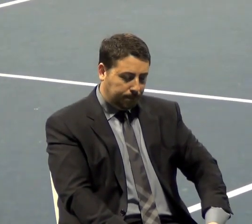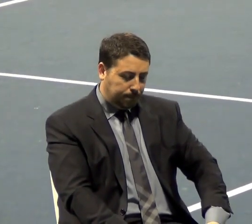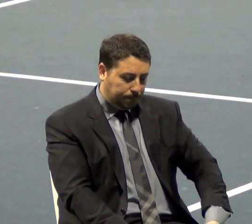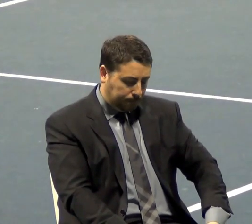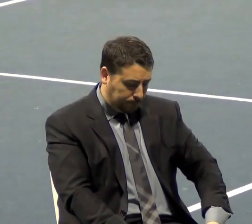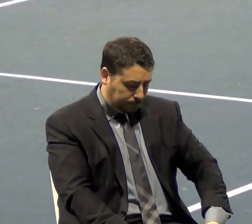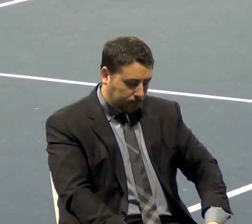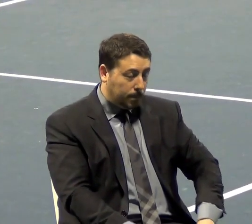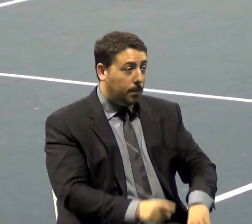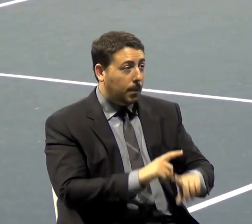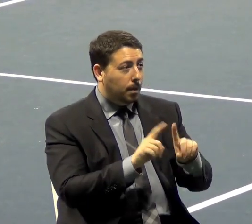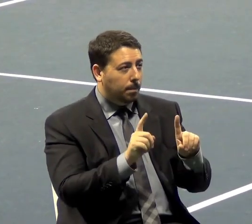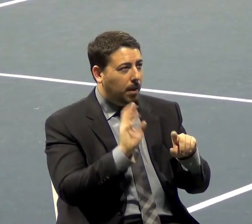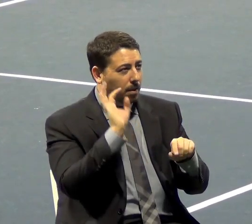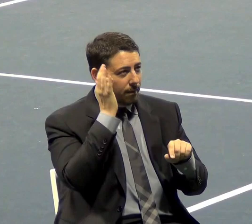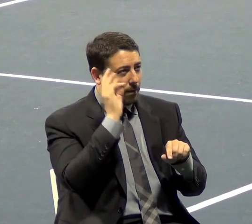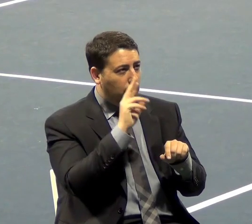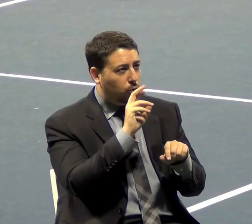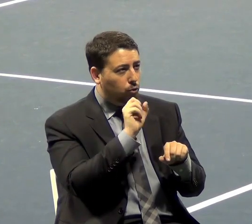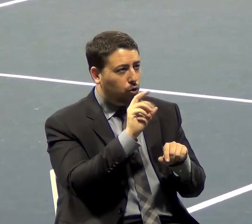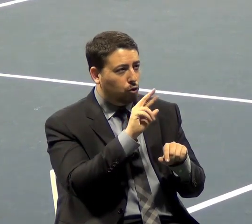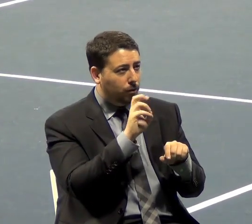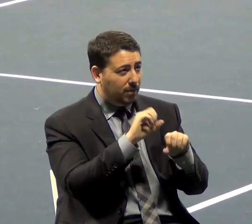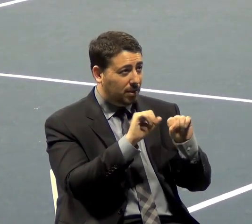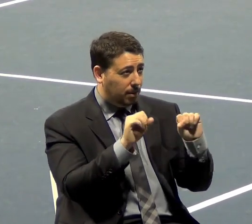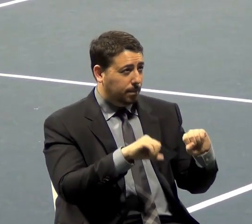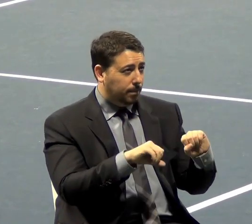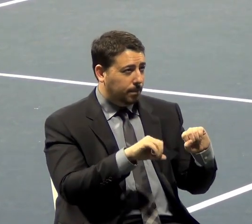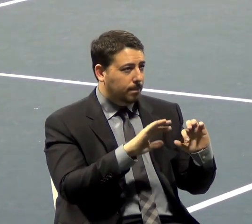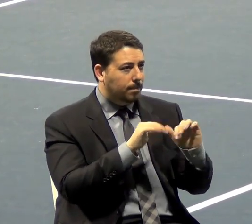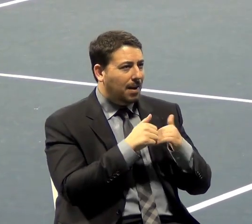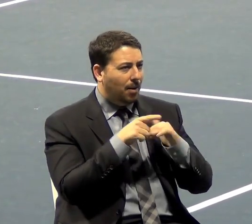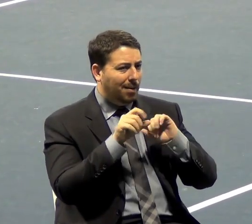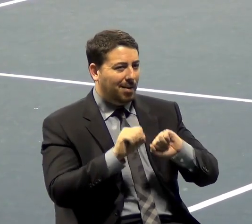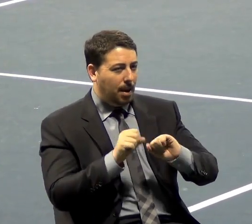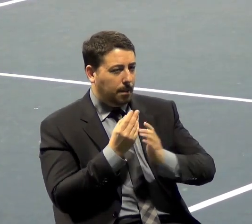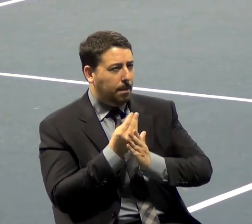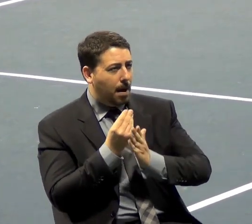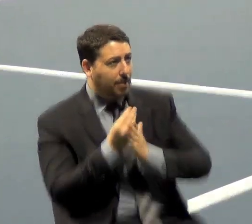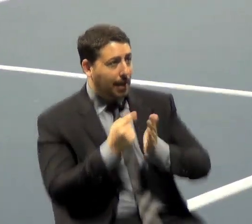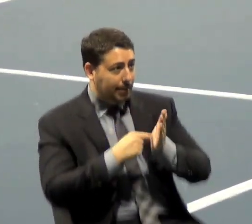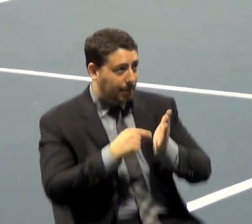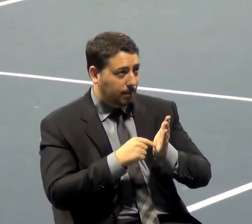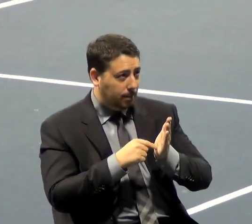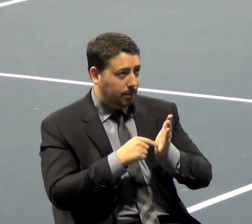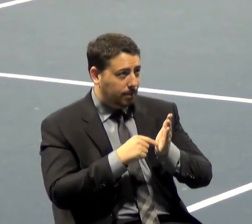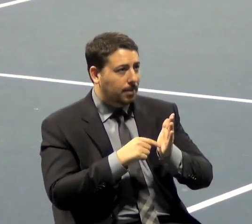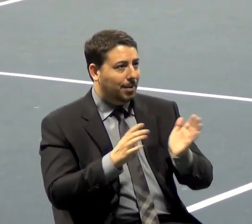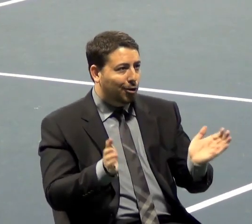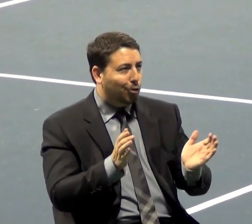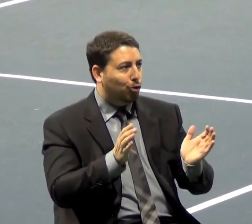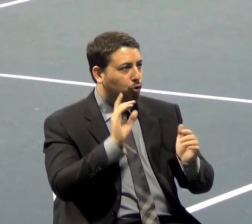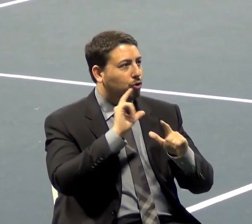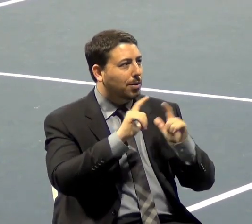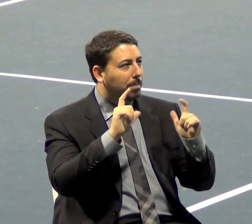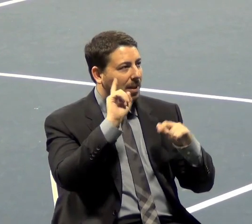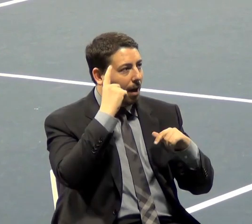But the Federal Reserve System, in a way they are able to monetize debt, encourages the growth of the government. Because if we had to pay